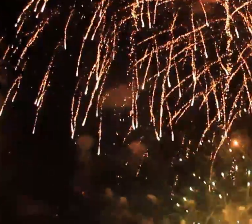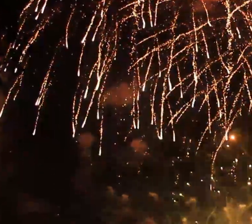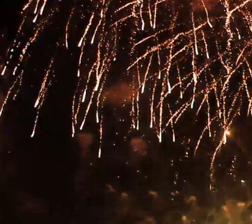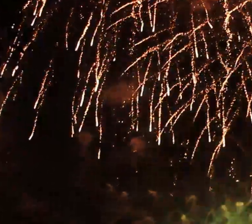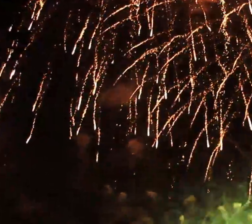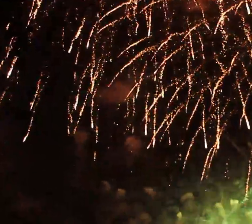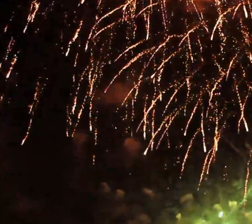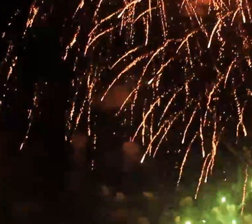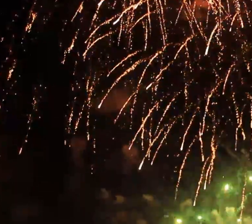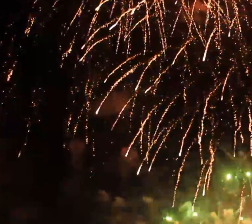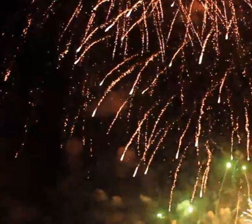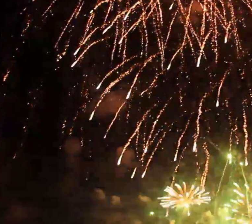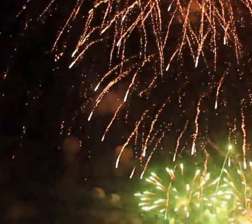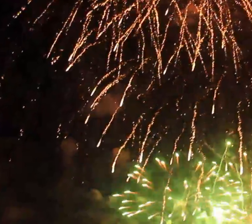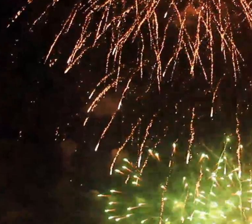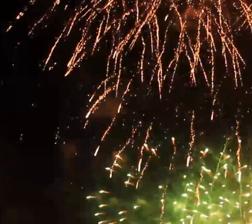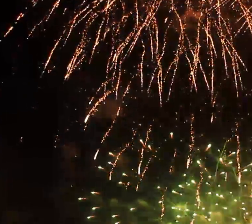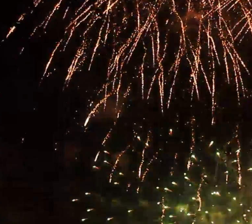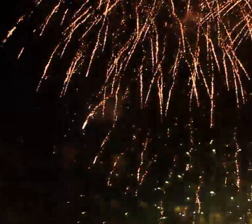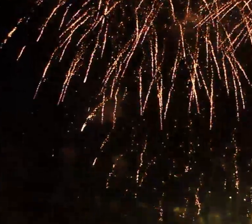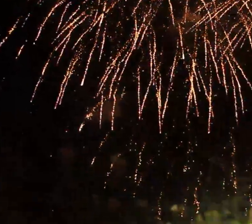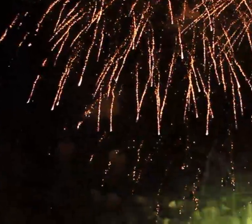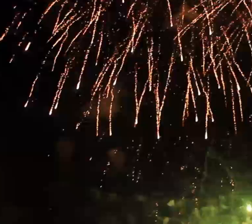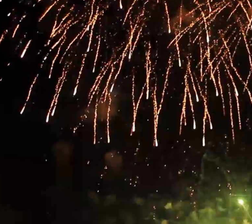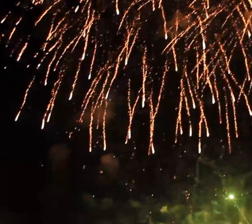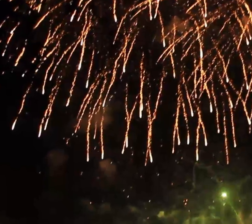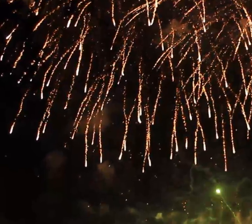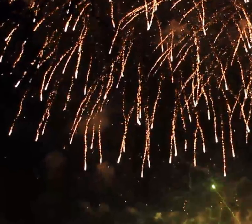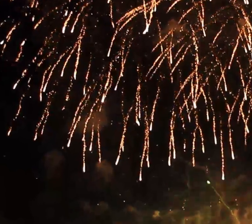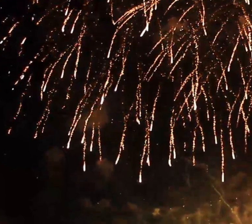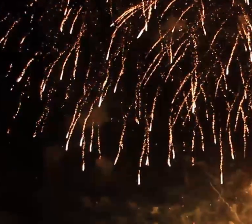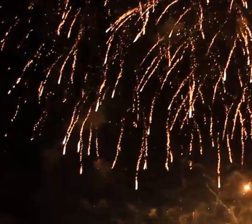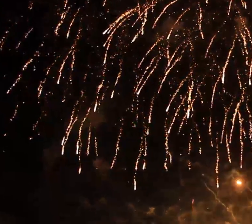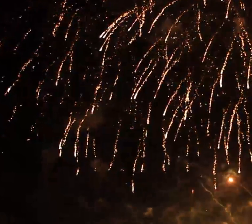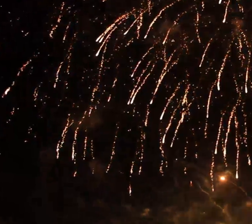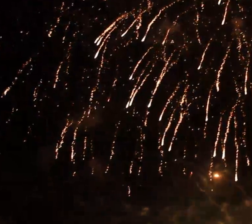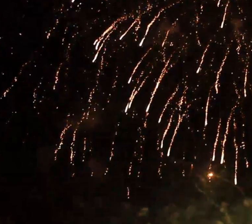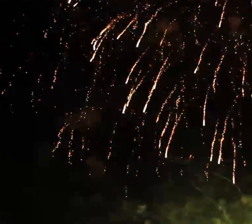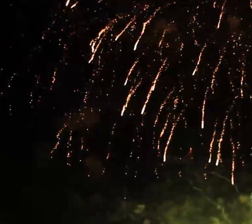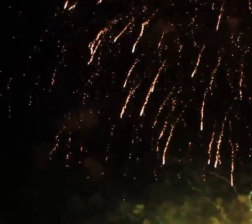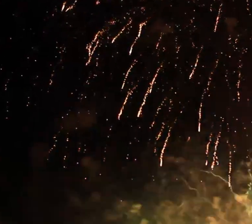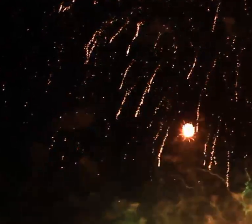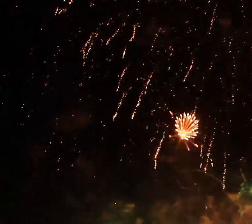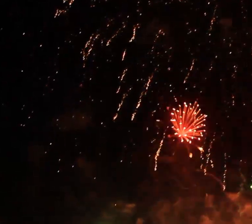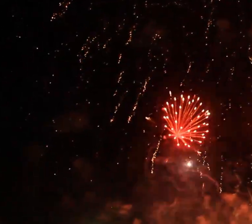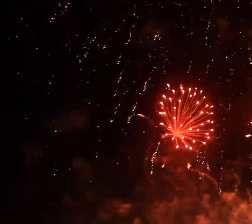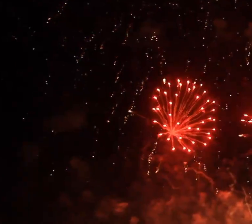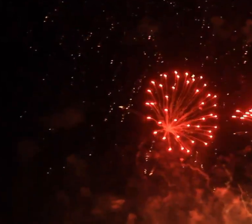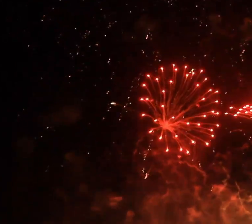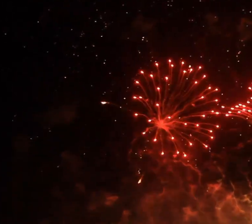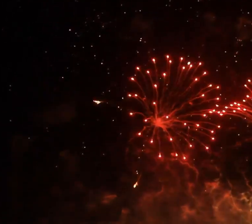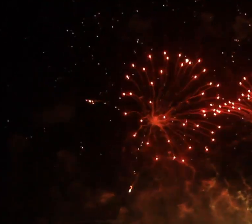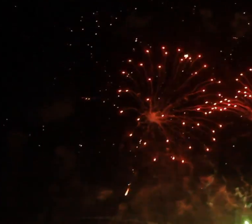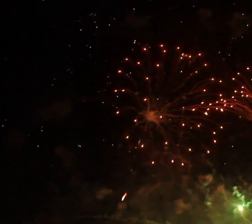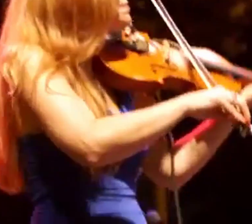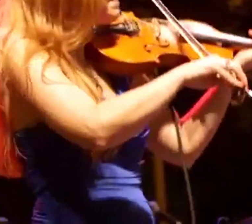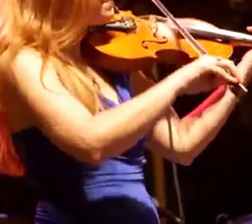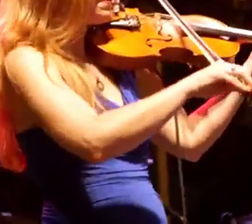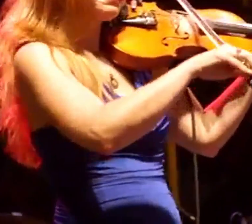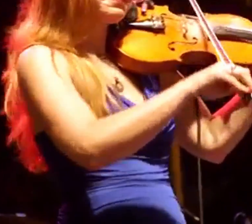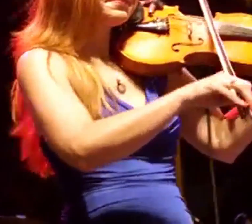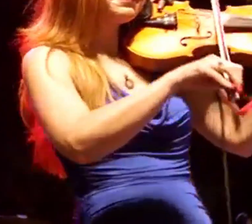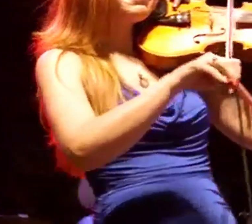sponsor of Freedom Over Texas. Shale continues to support the city through their philanthropy in many ways,